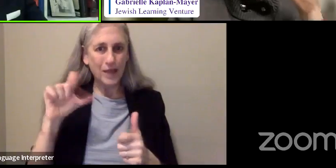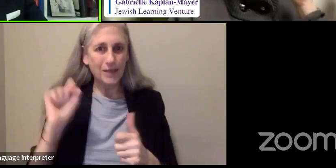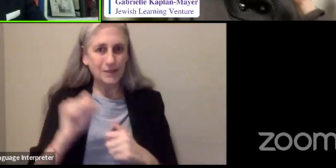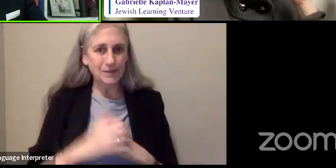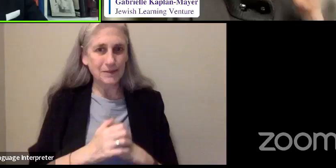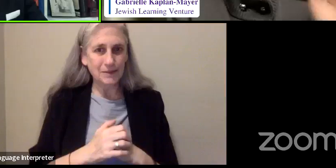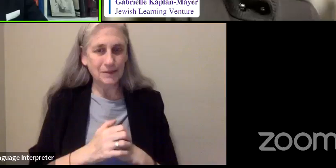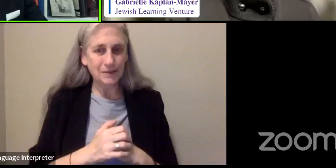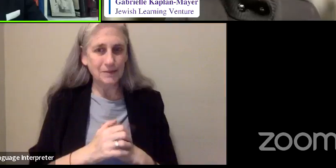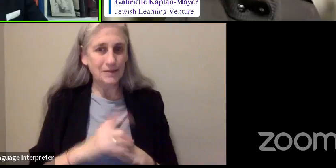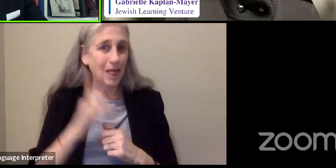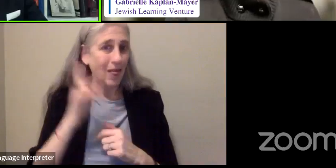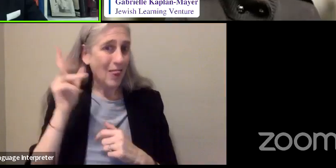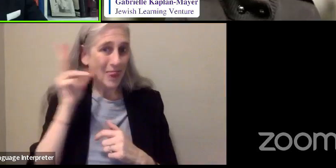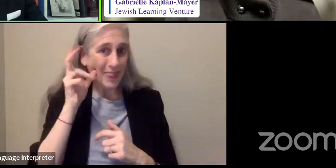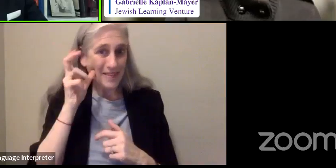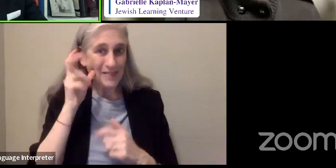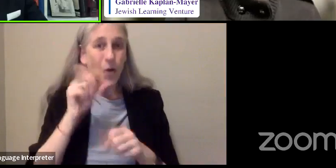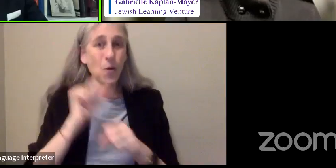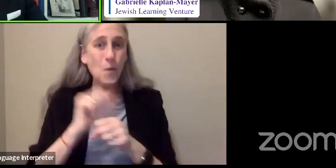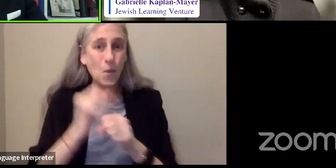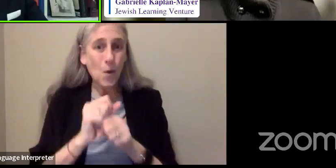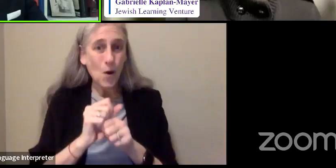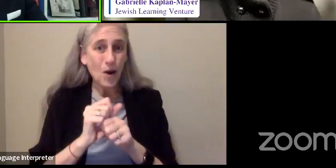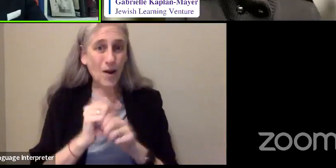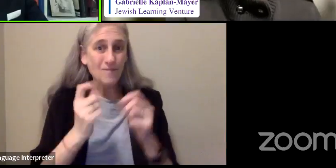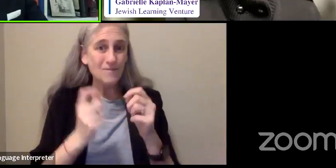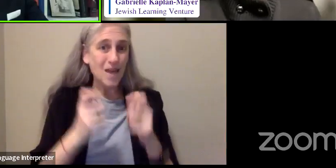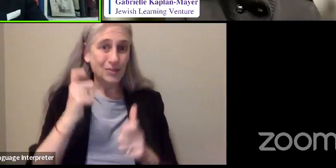I could get my work done more efficiently.